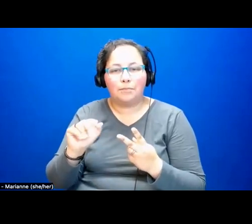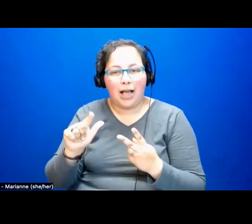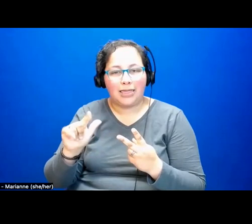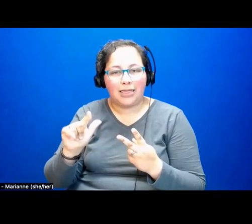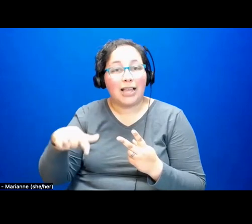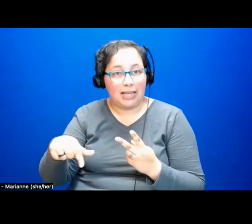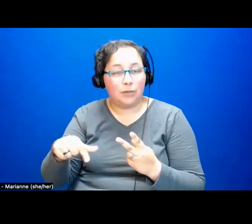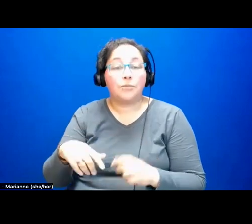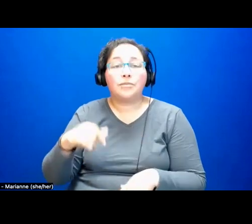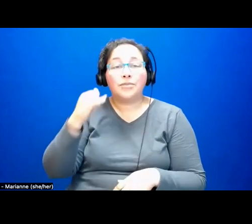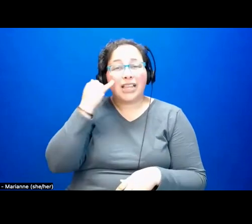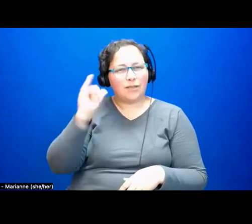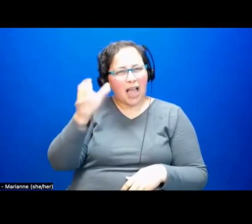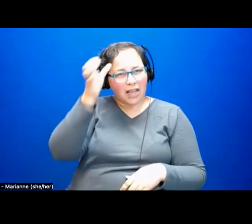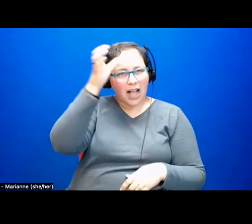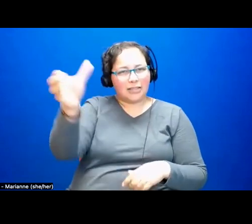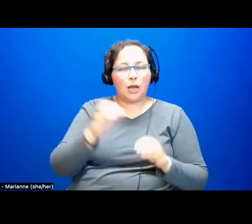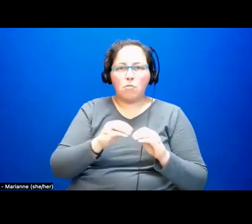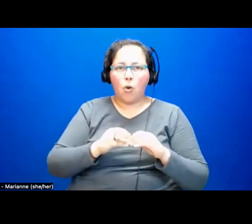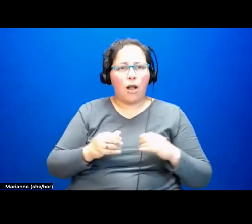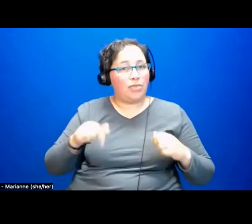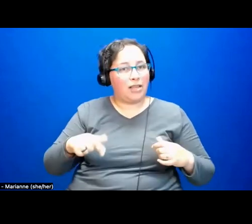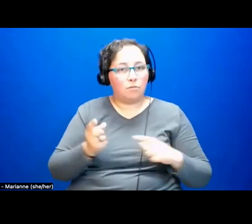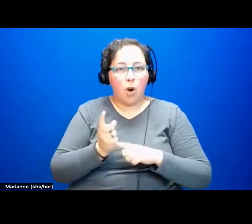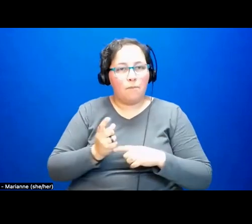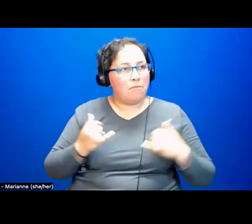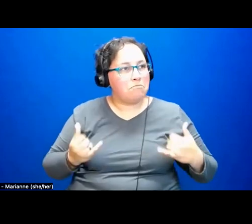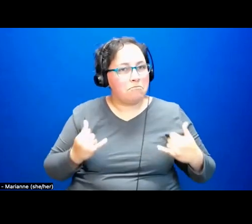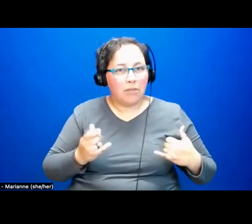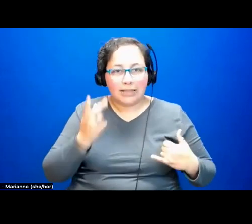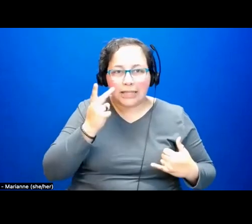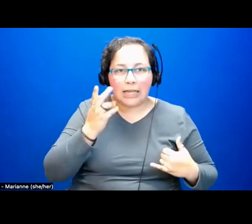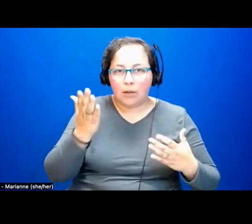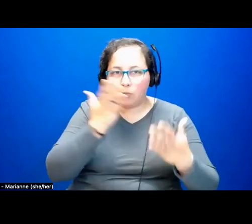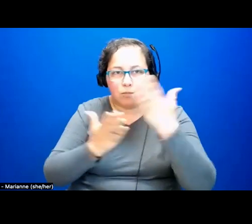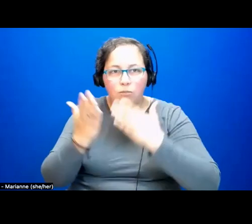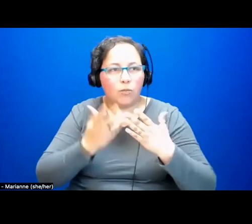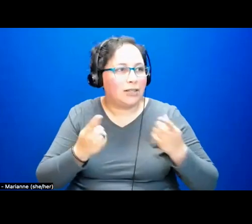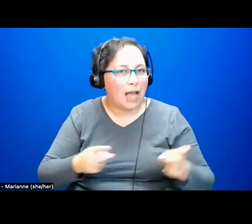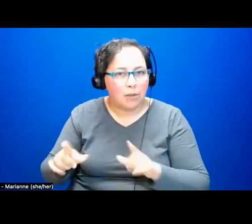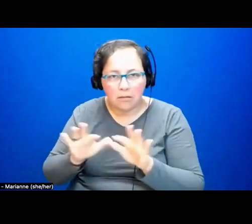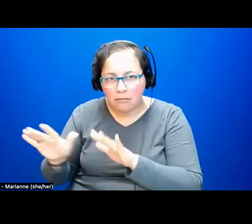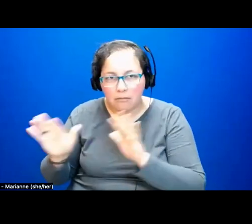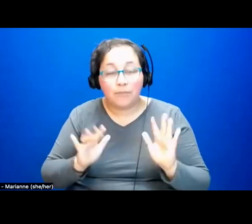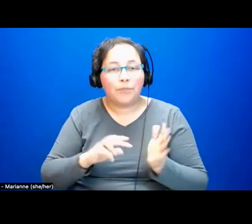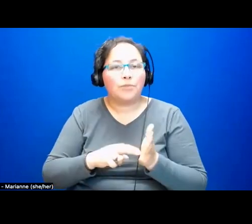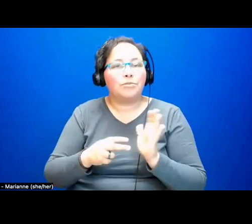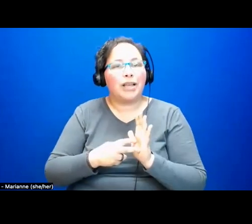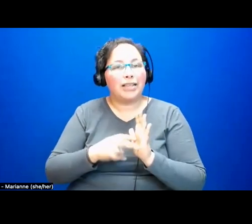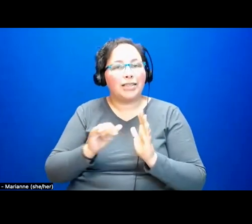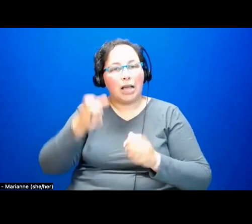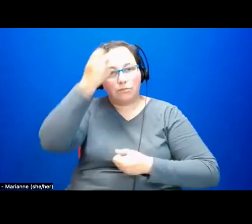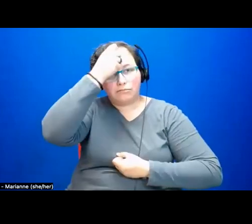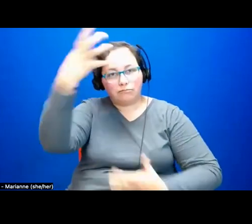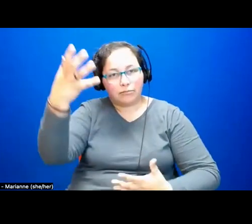presence, is being present, that means, also, that abolition is light in rehearsal.